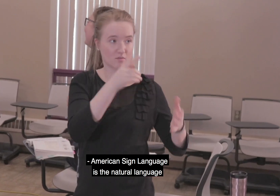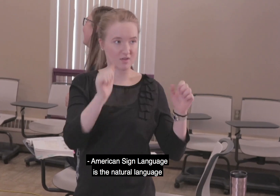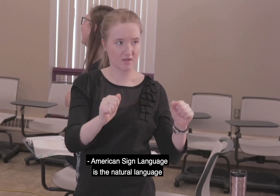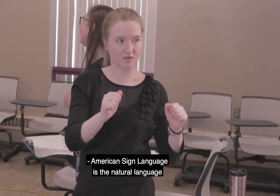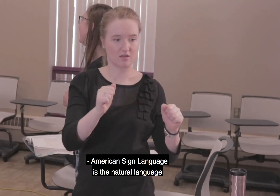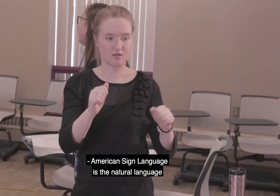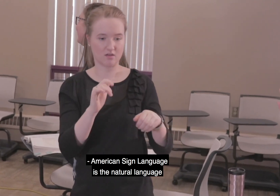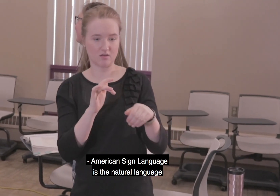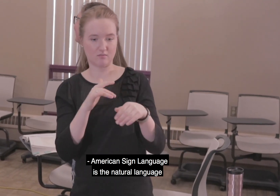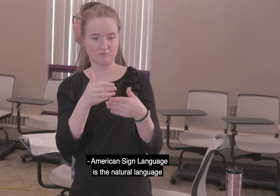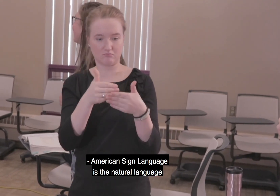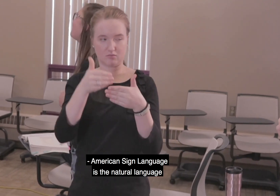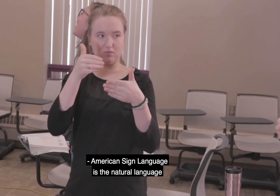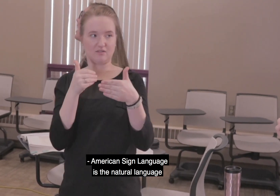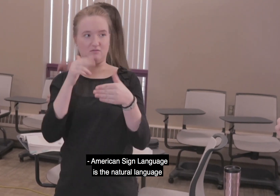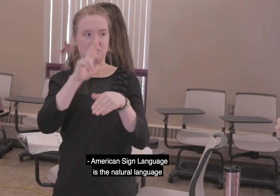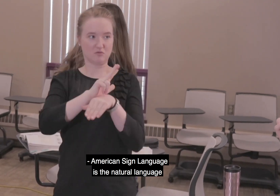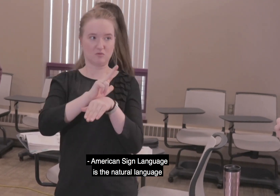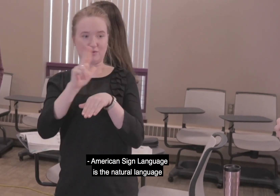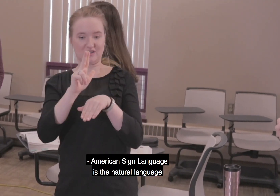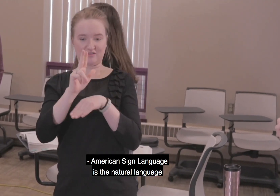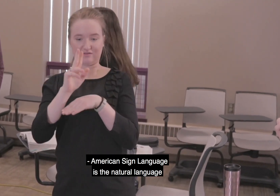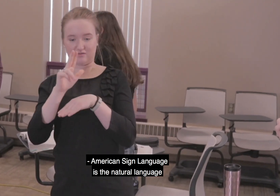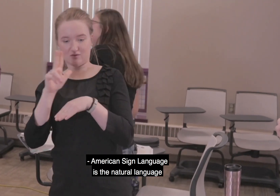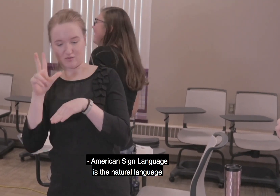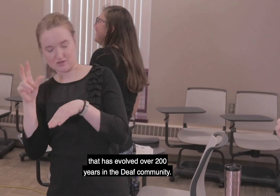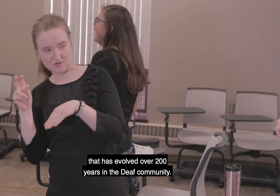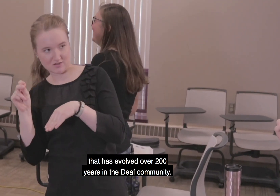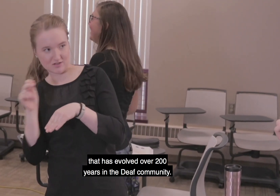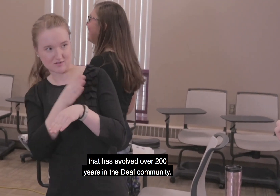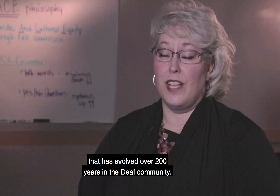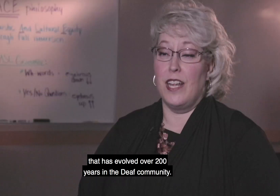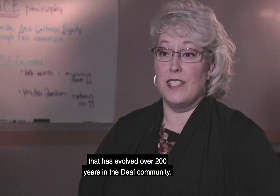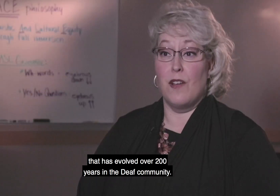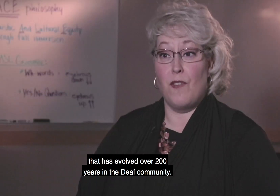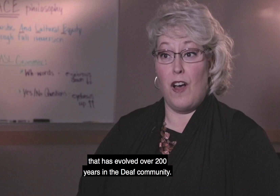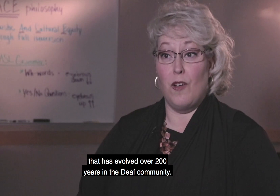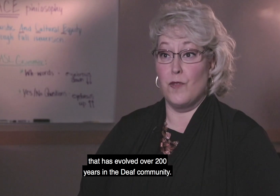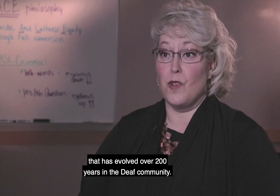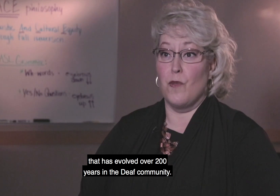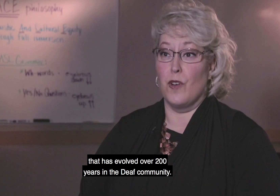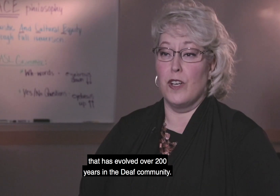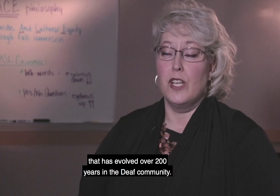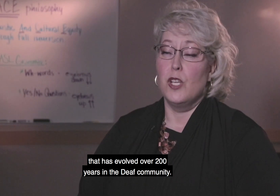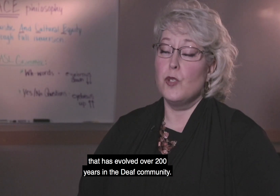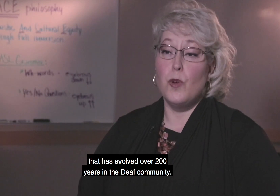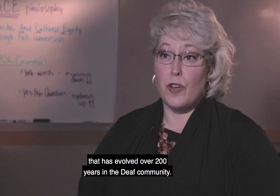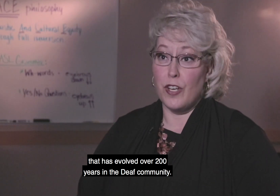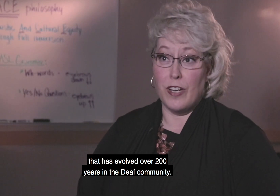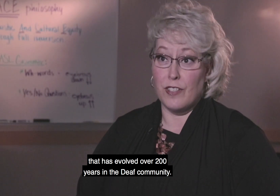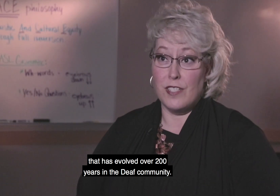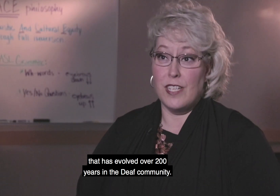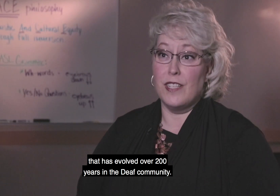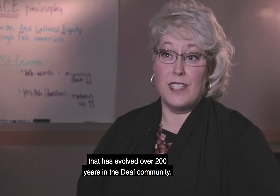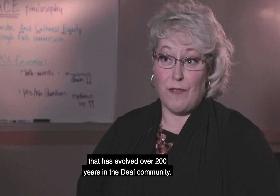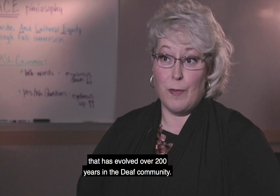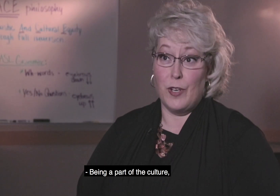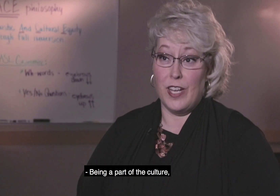American Sign Language is the natural language that has evolved over 200 years in the deaf community.